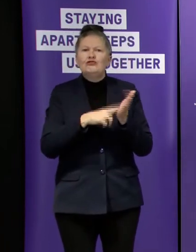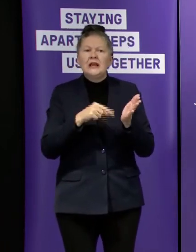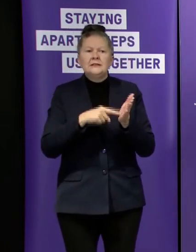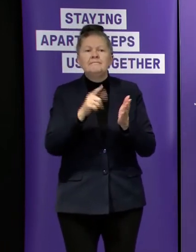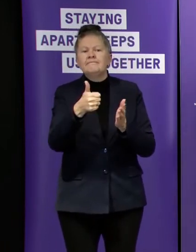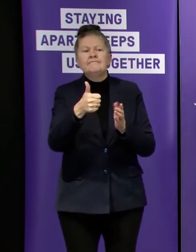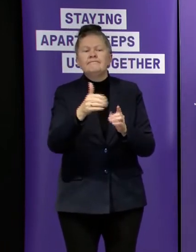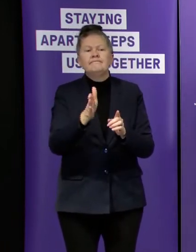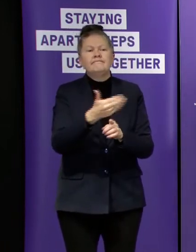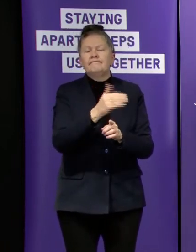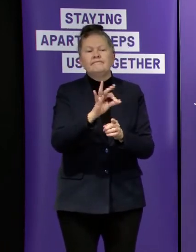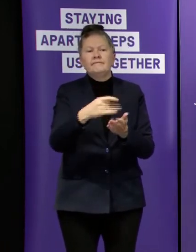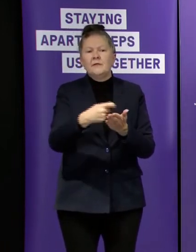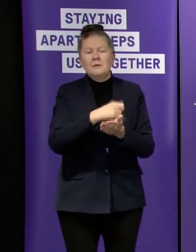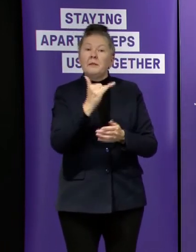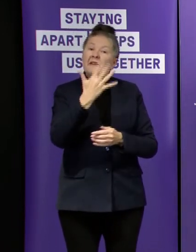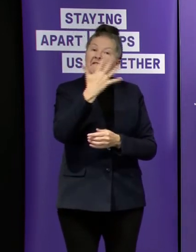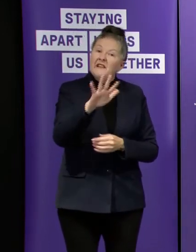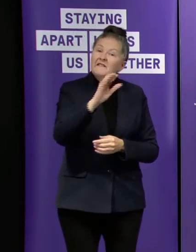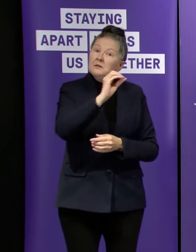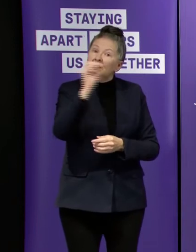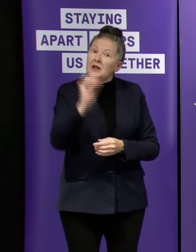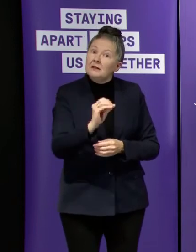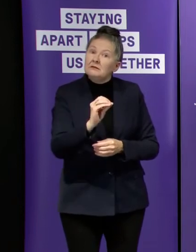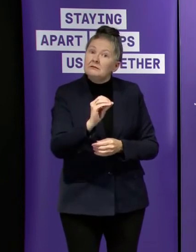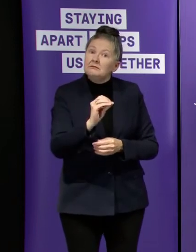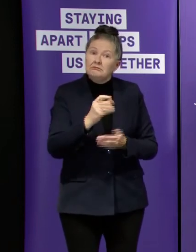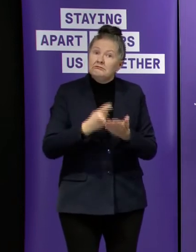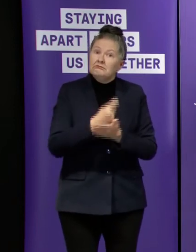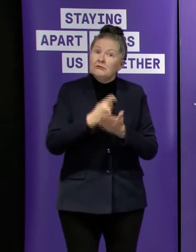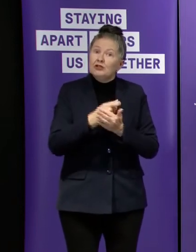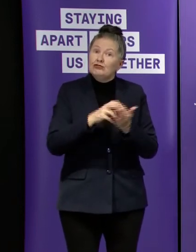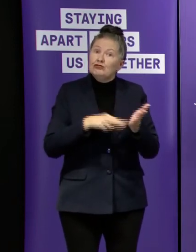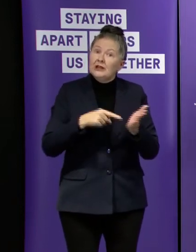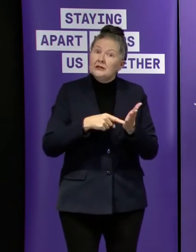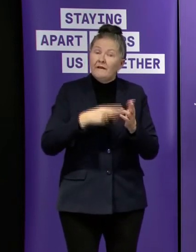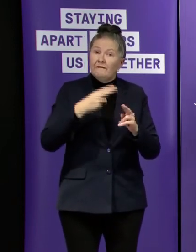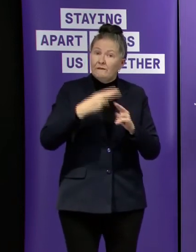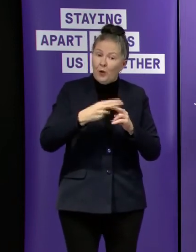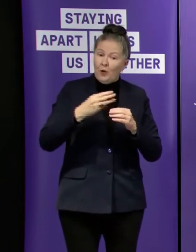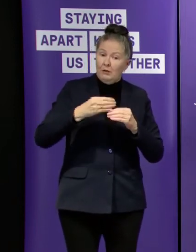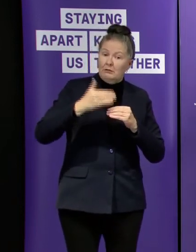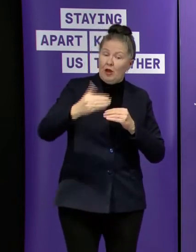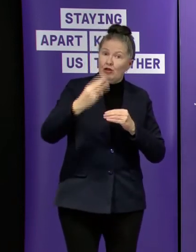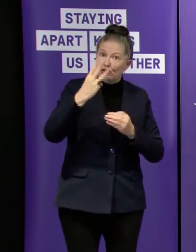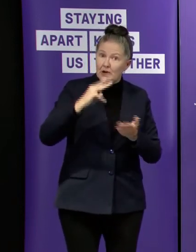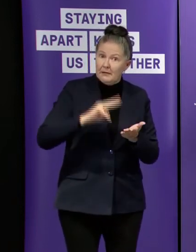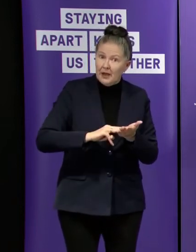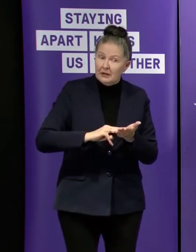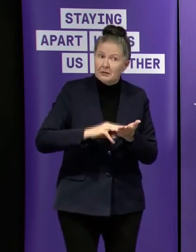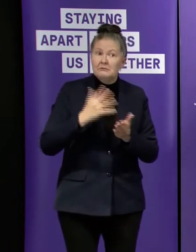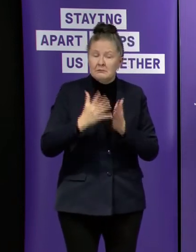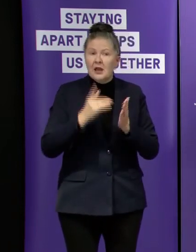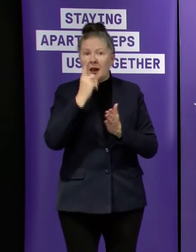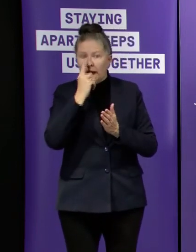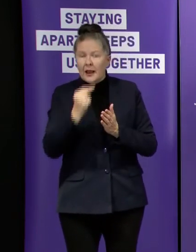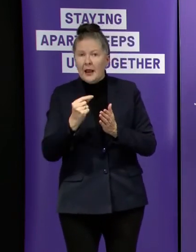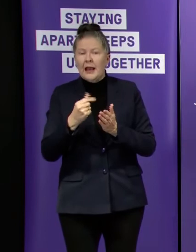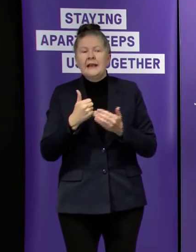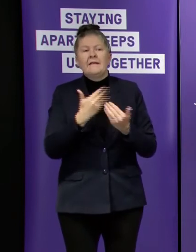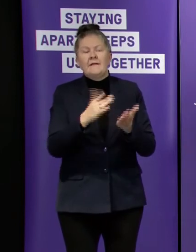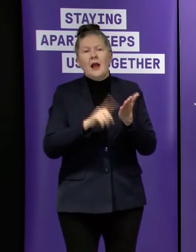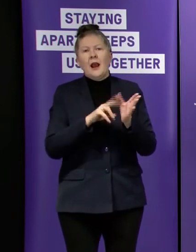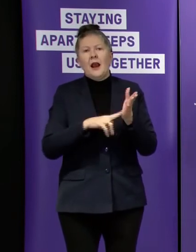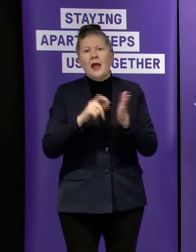50 percent of rent payable for at least three months will be eligible for an additional 25 percent land tax